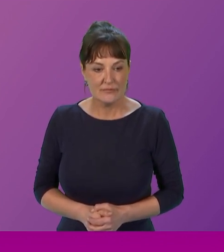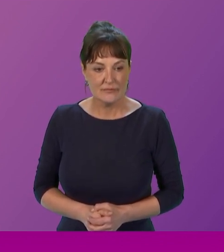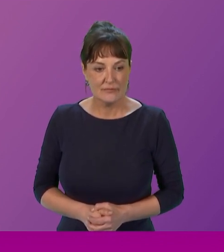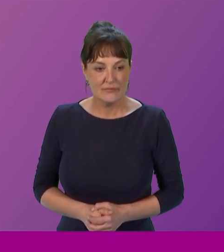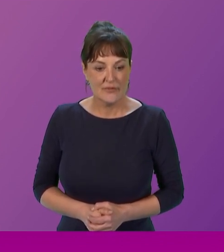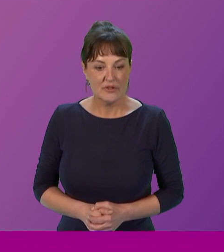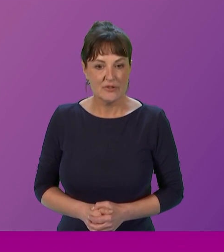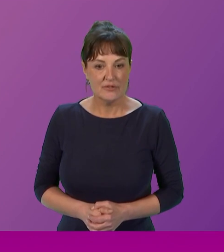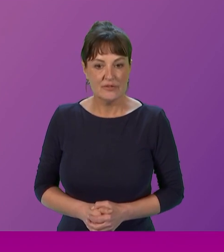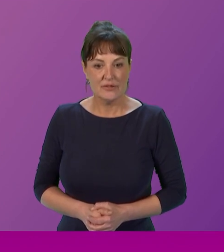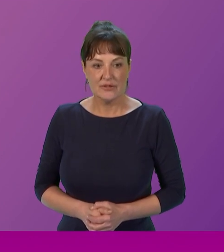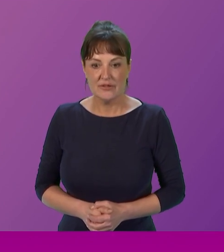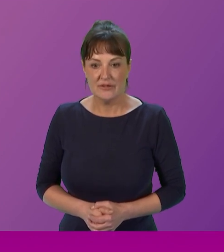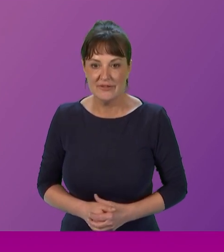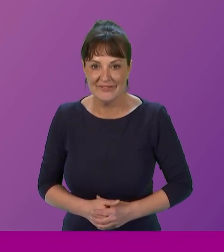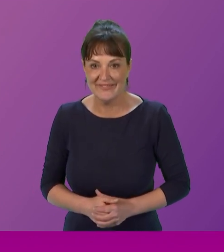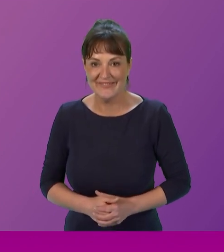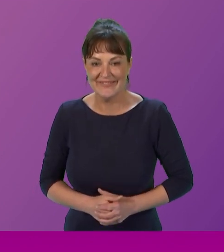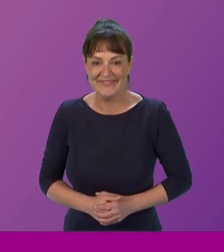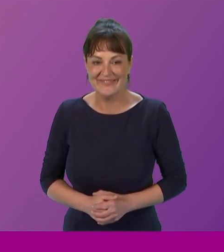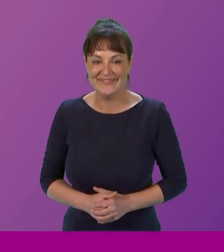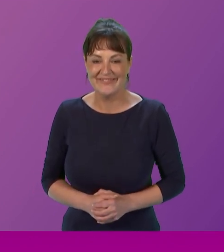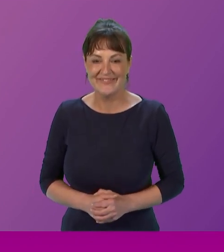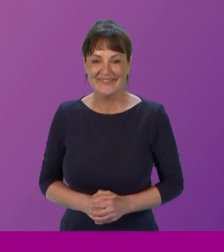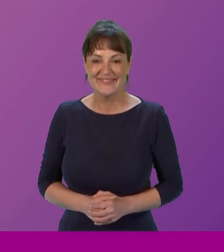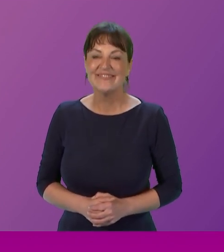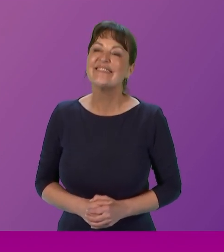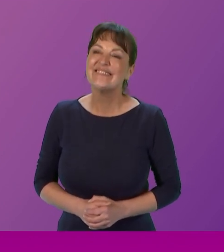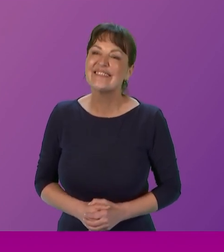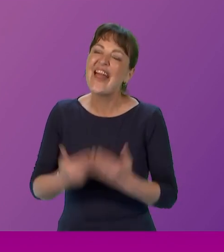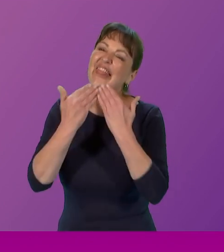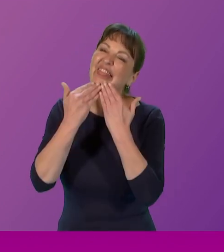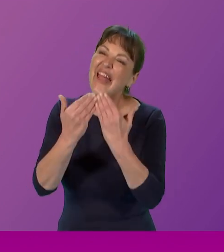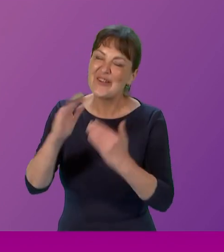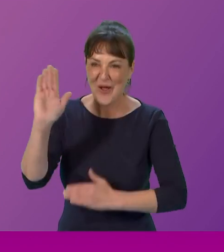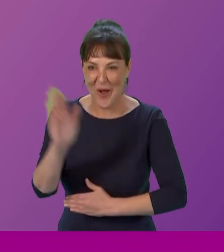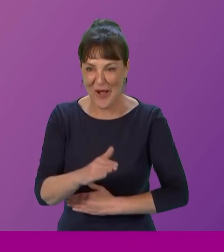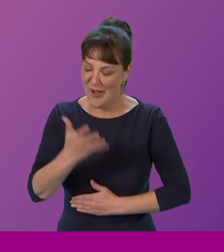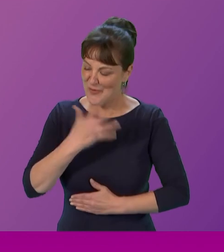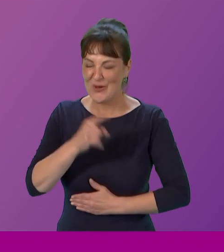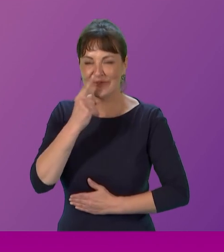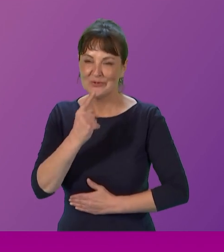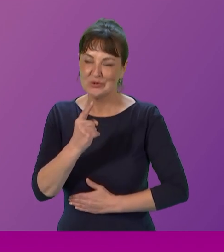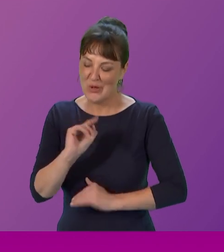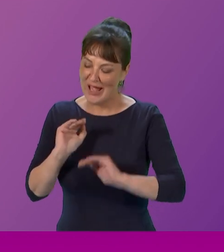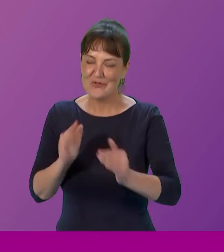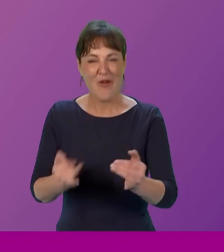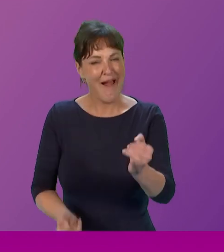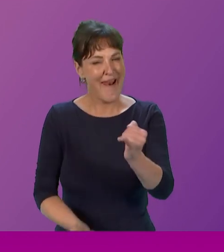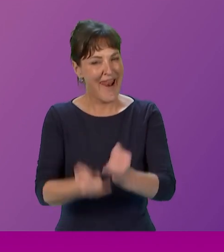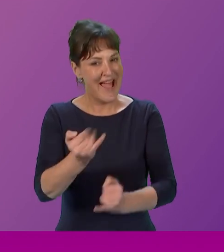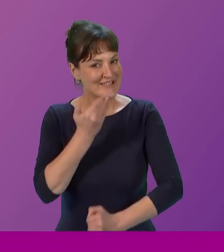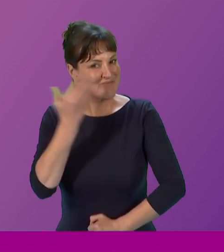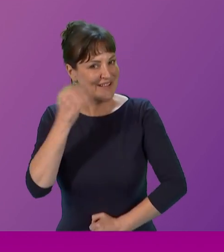So, thank you all. I would now like to introduce our final speaker this afternoon, Susan Morrison.